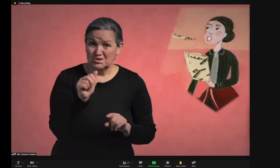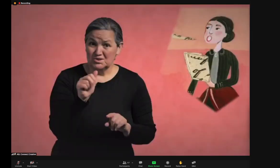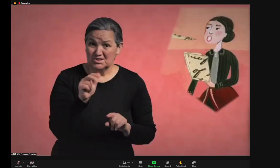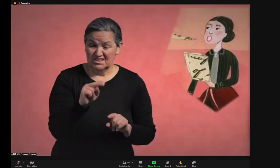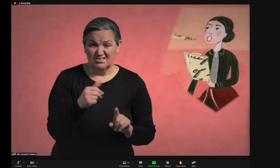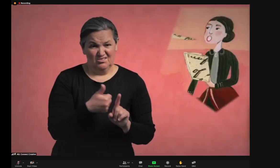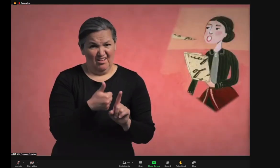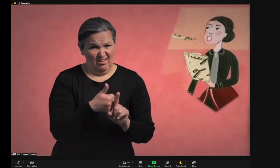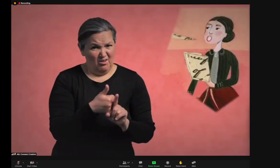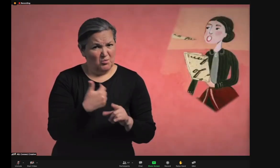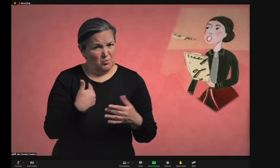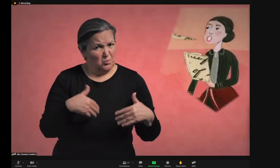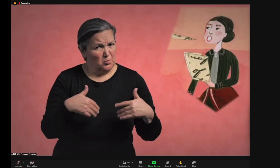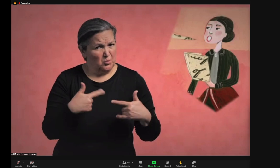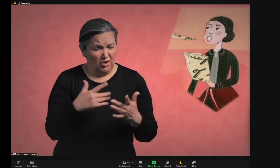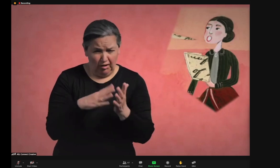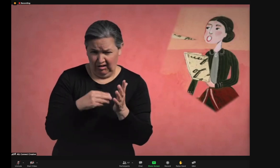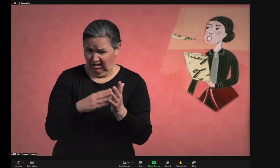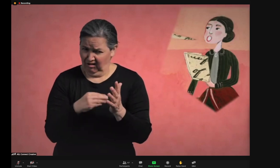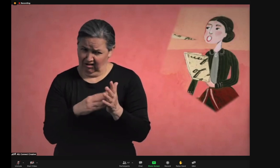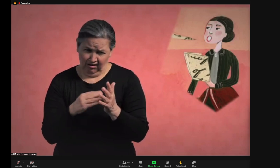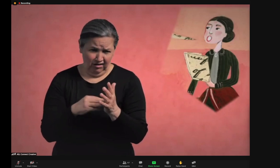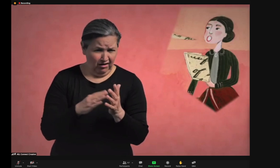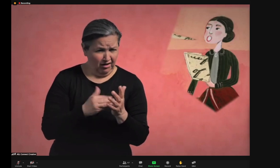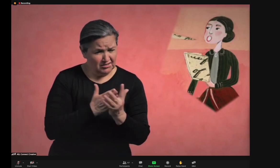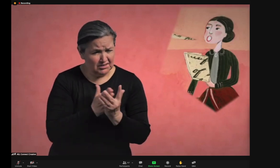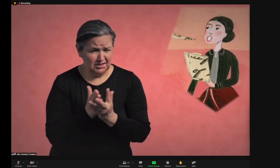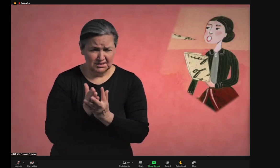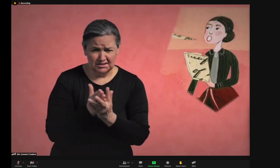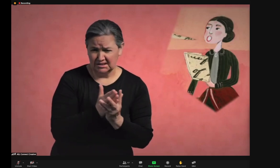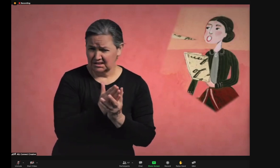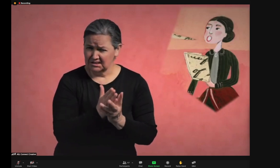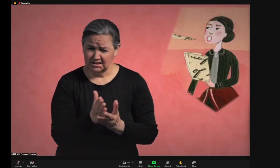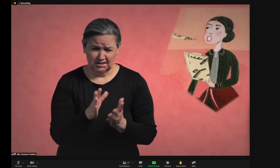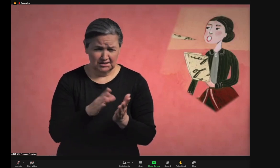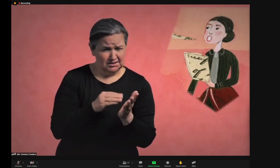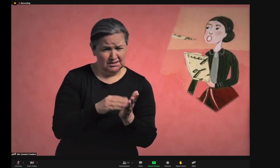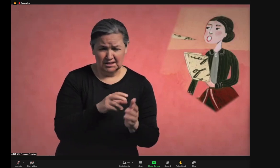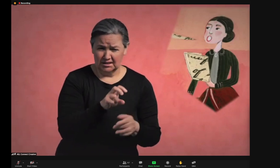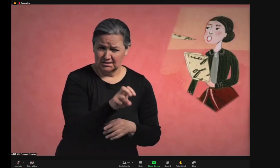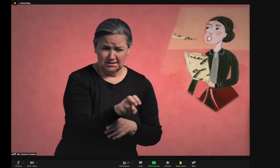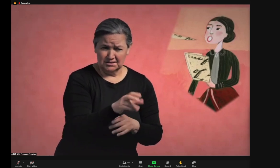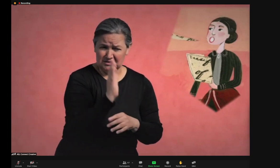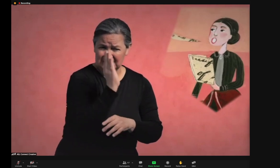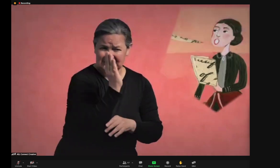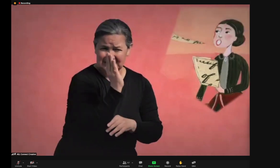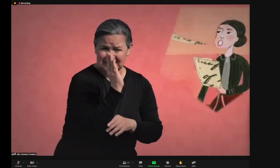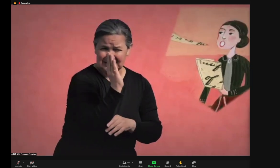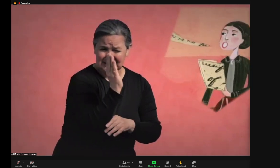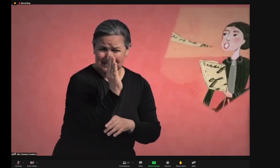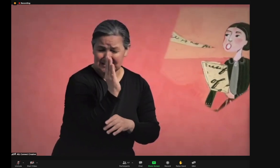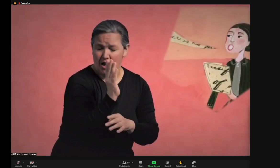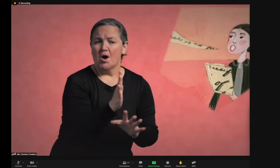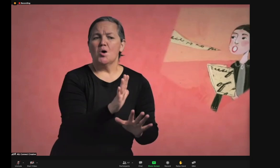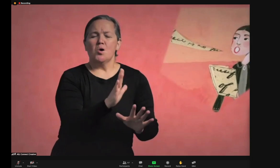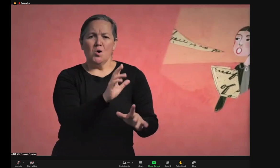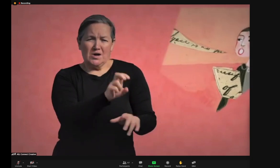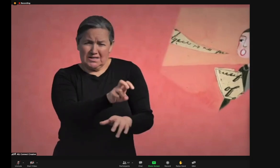Two Friends. And throughout our panel today, we'll be discussing Two Friends. Susan was a self-taught woman